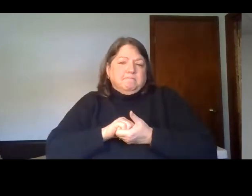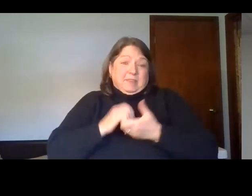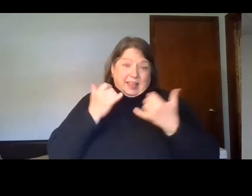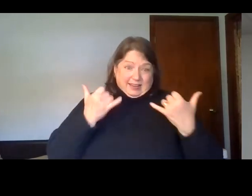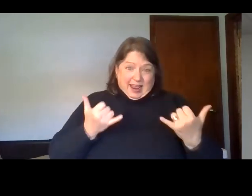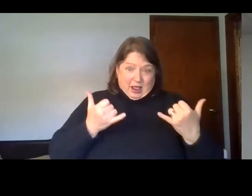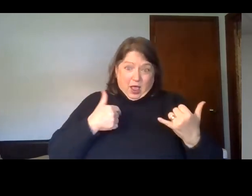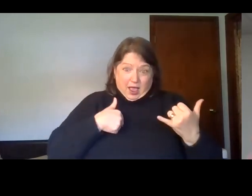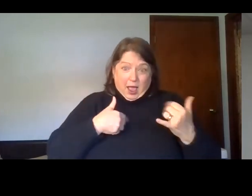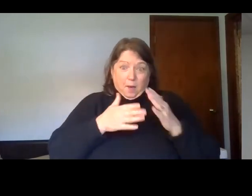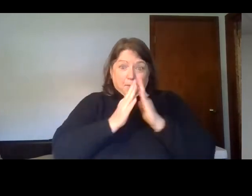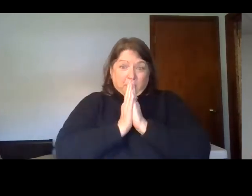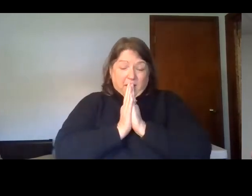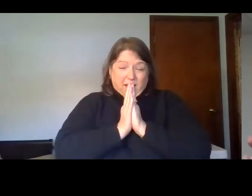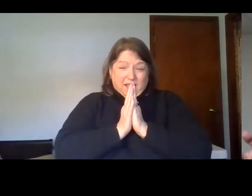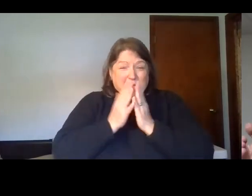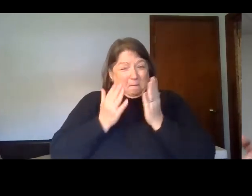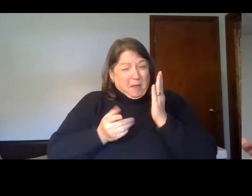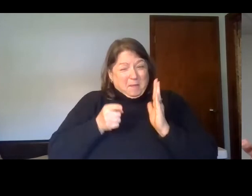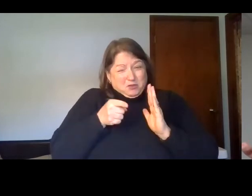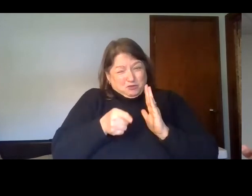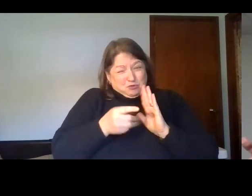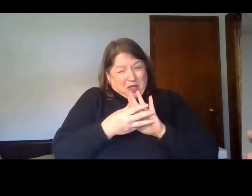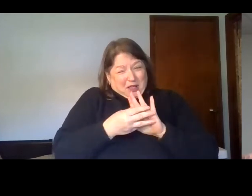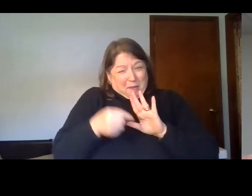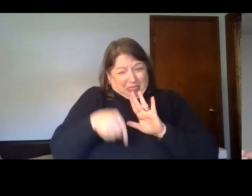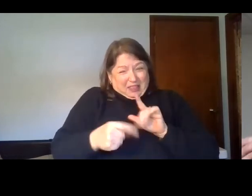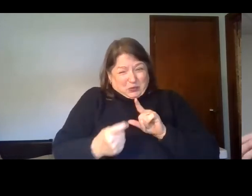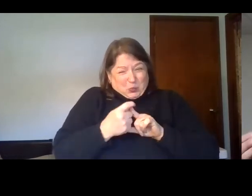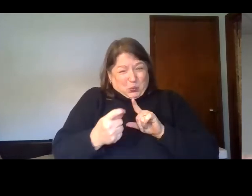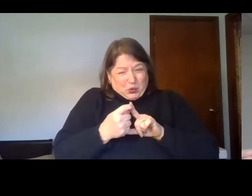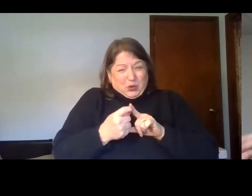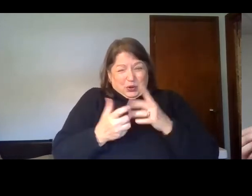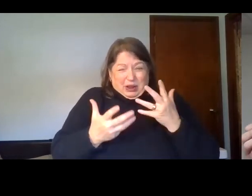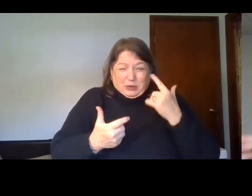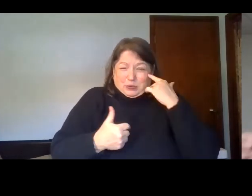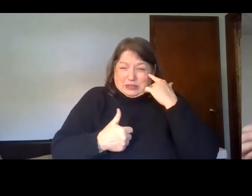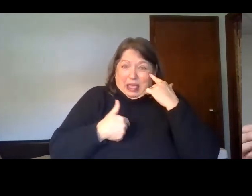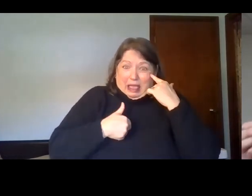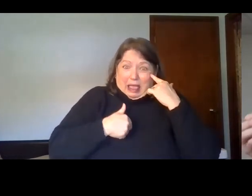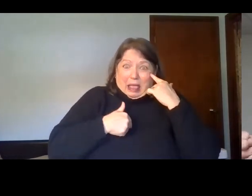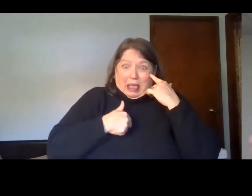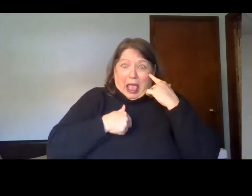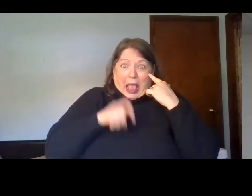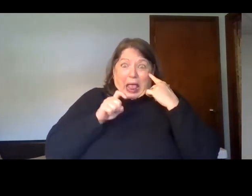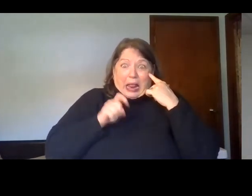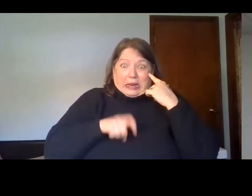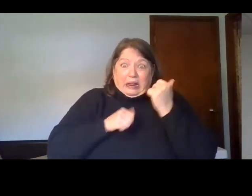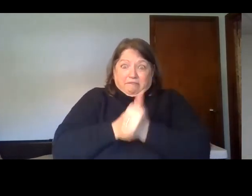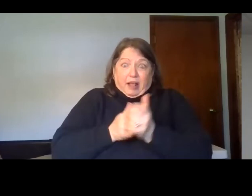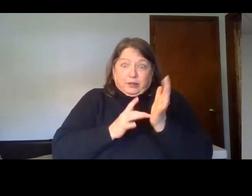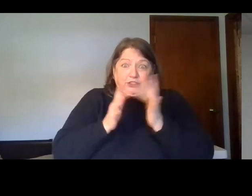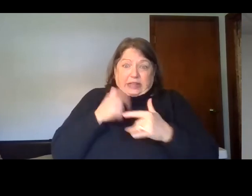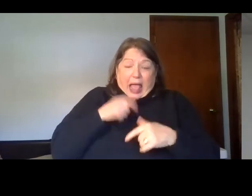in case you're out there and you're realizing, you know what? This thing is for real. And I need to put my life into the hands of the one who